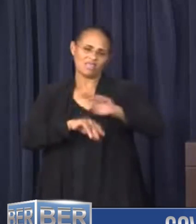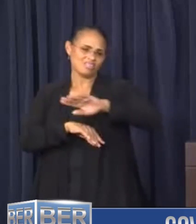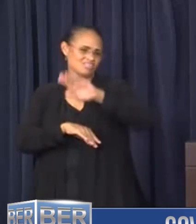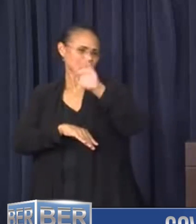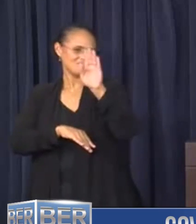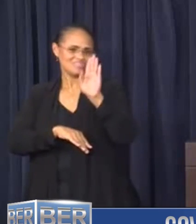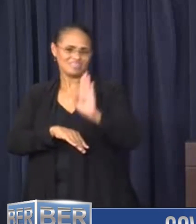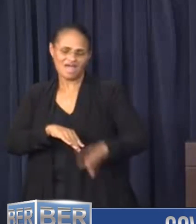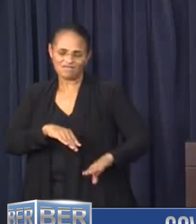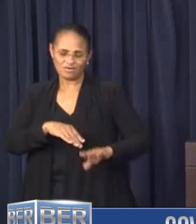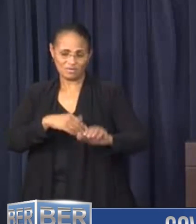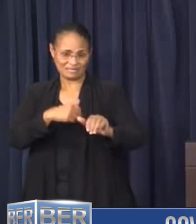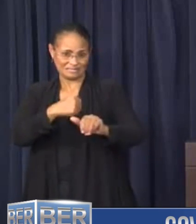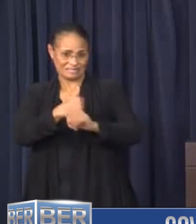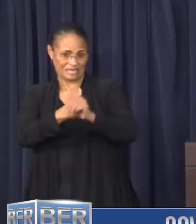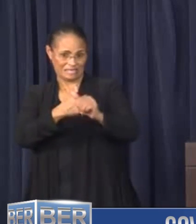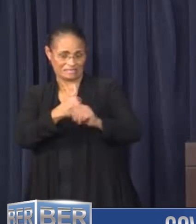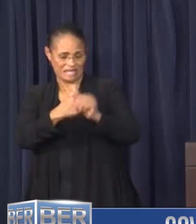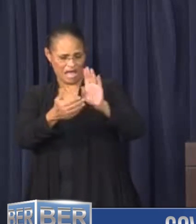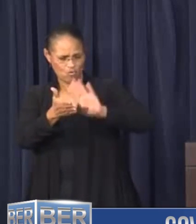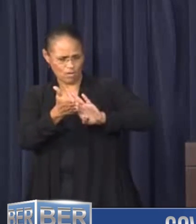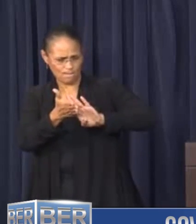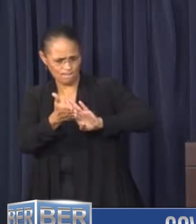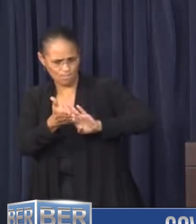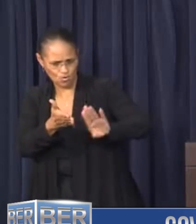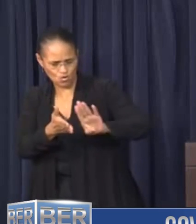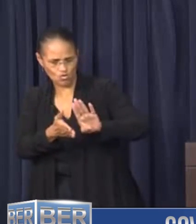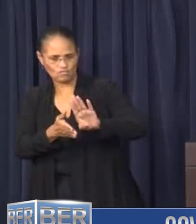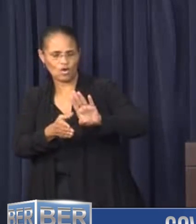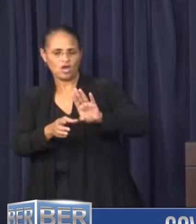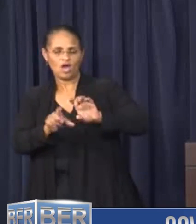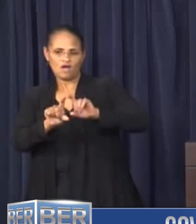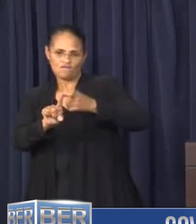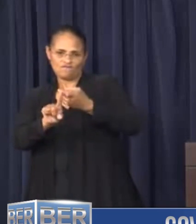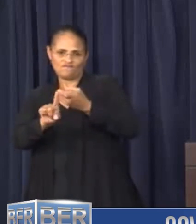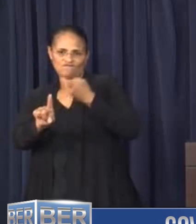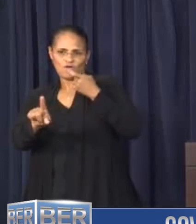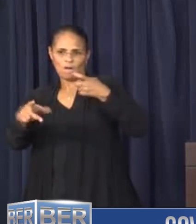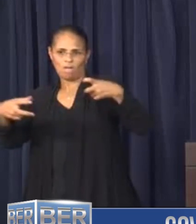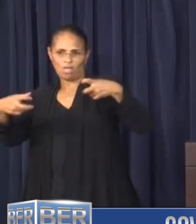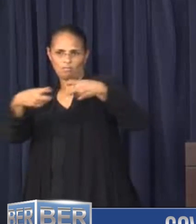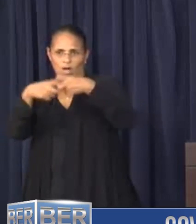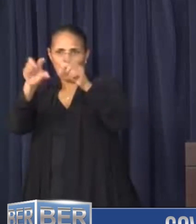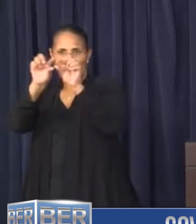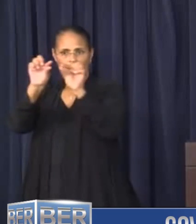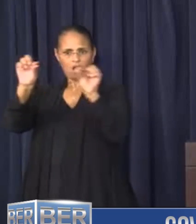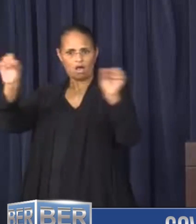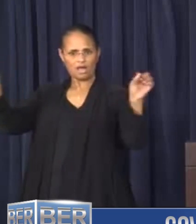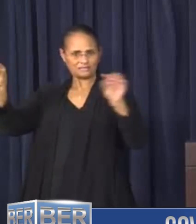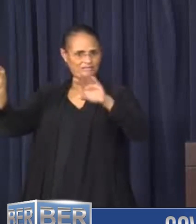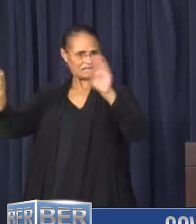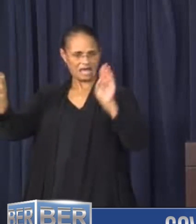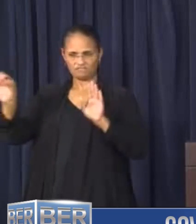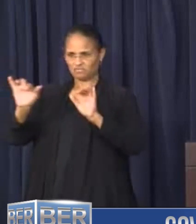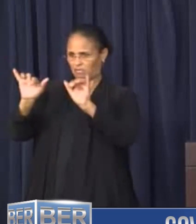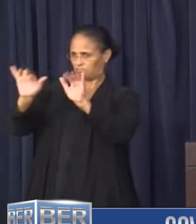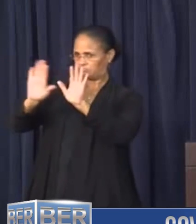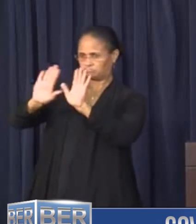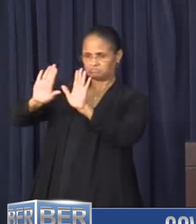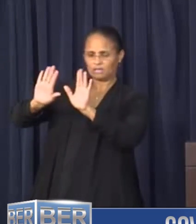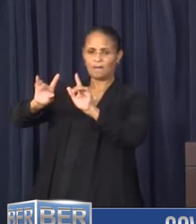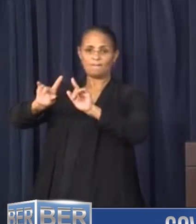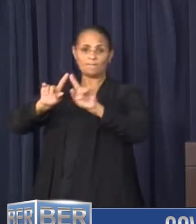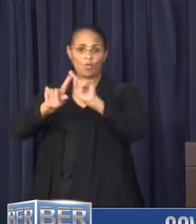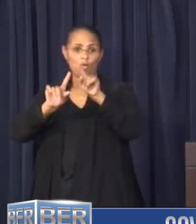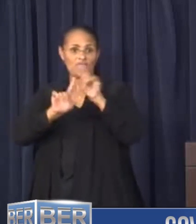unnecessary risks and attempt to remove any foliage or debris from power lines. It is clear that as high winds hit